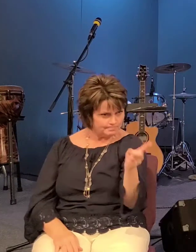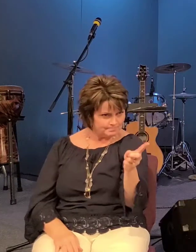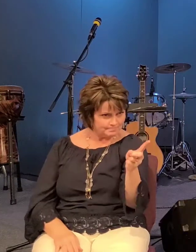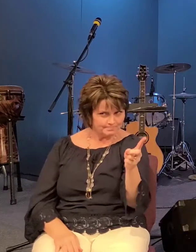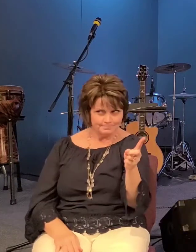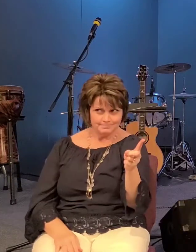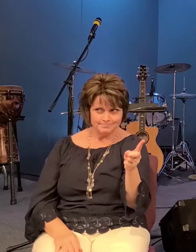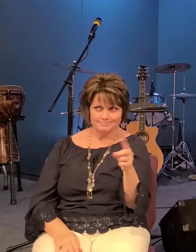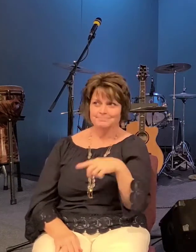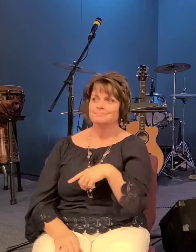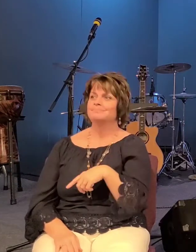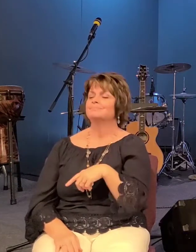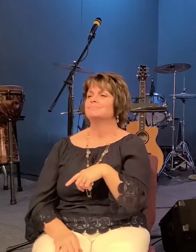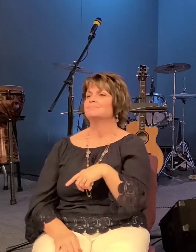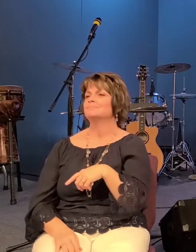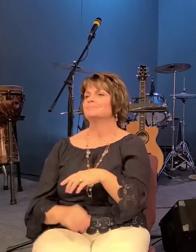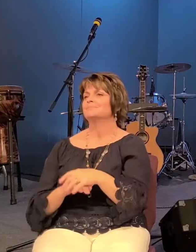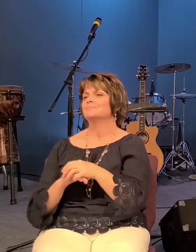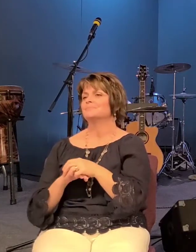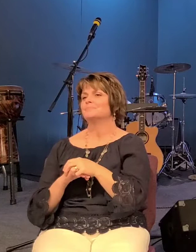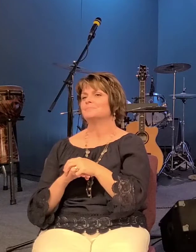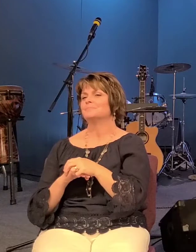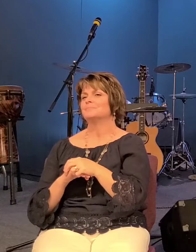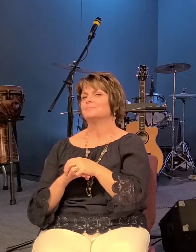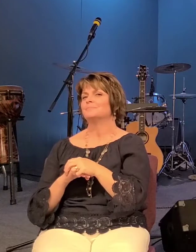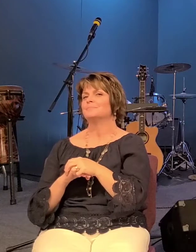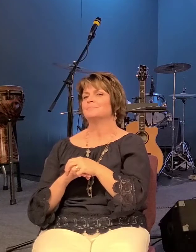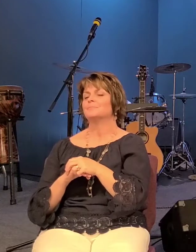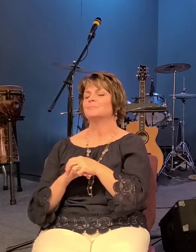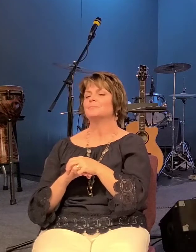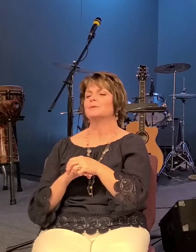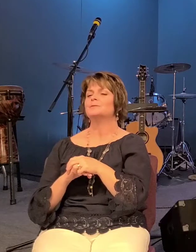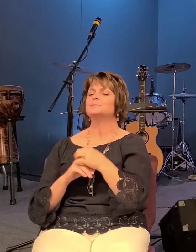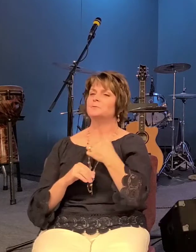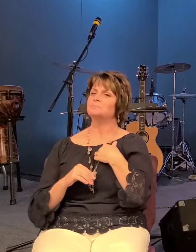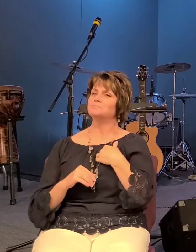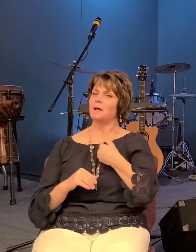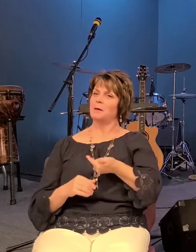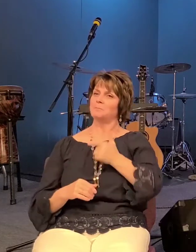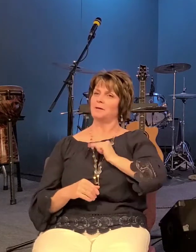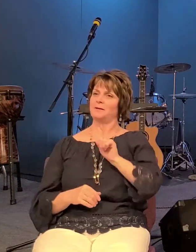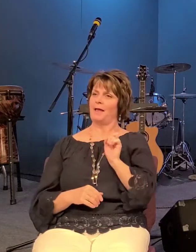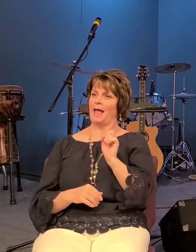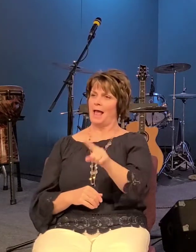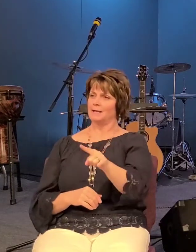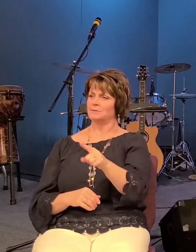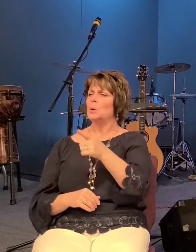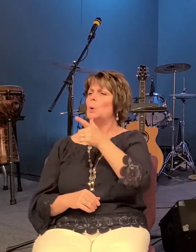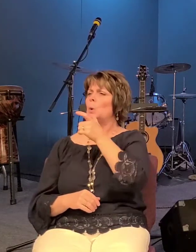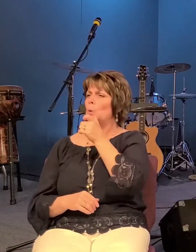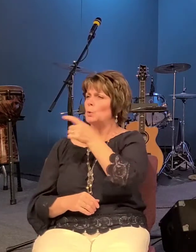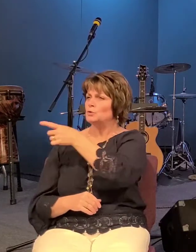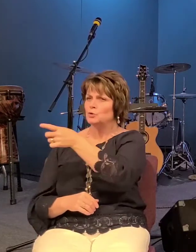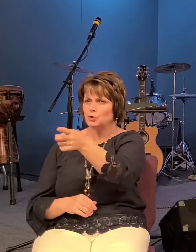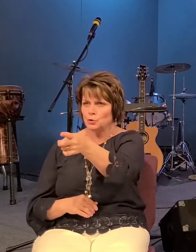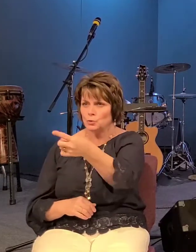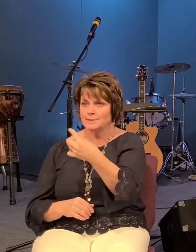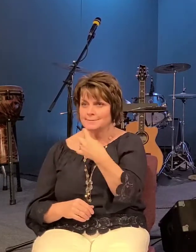well i want to ask you in the same way that jesus asked peter who do you say that jesus is